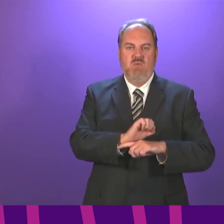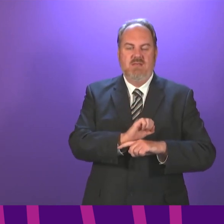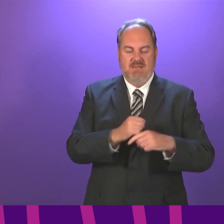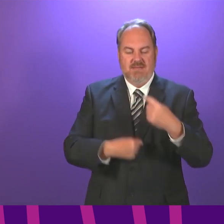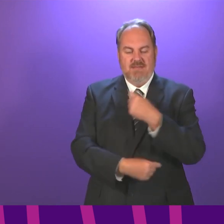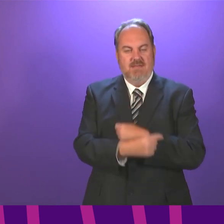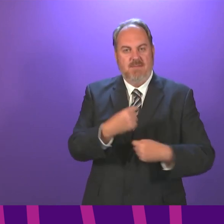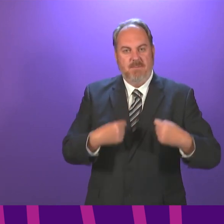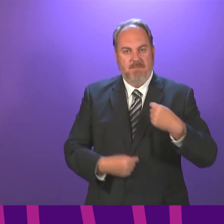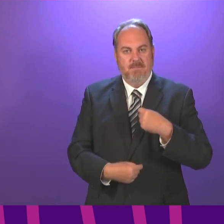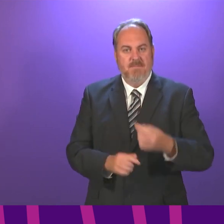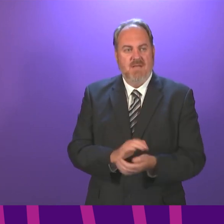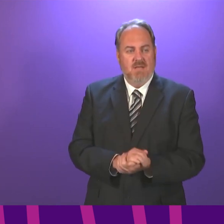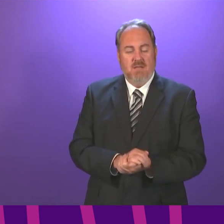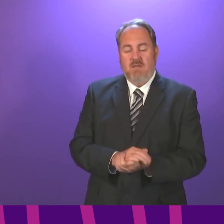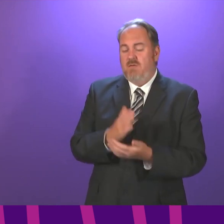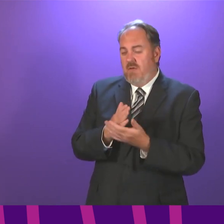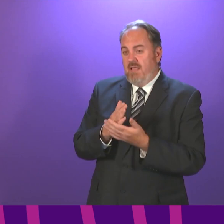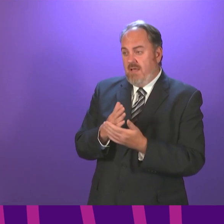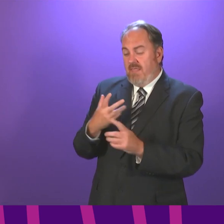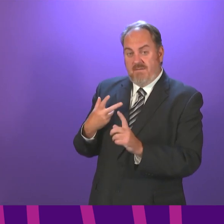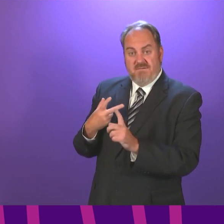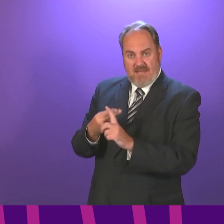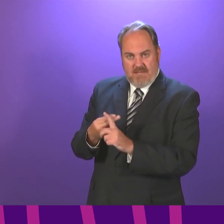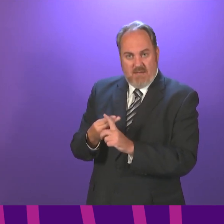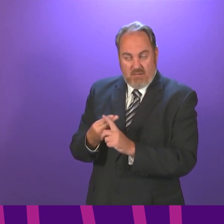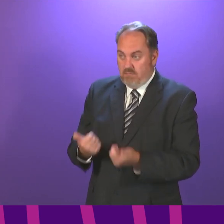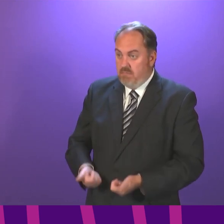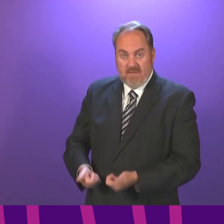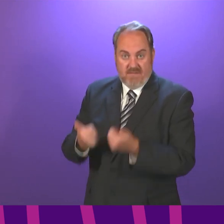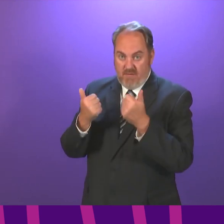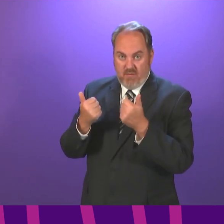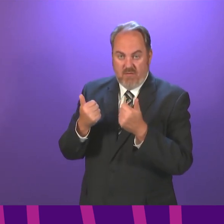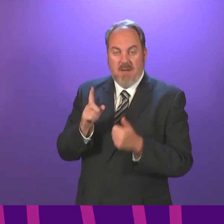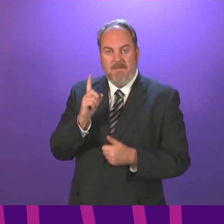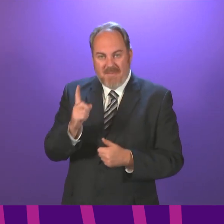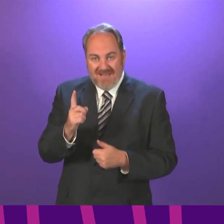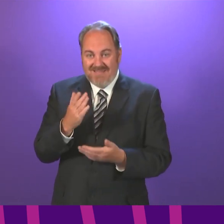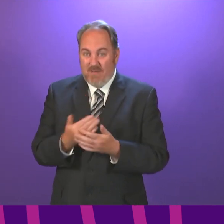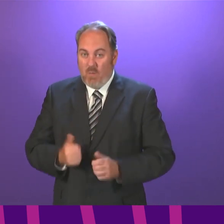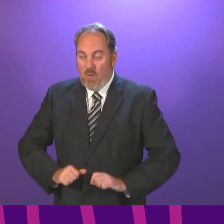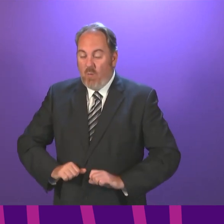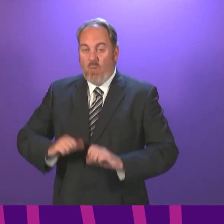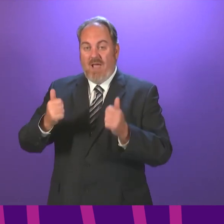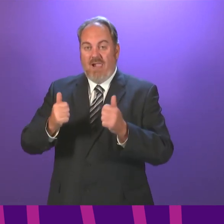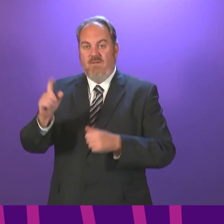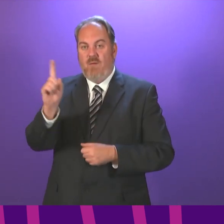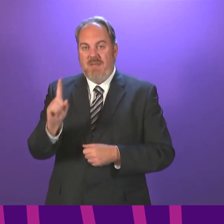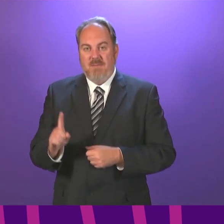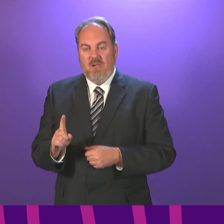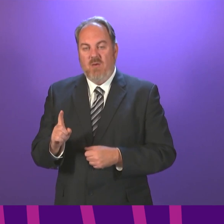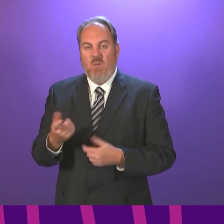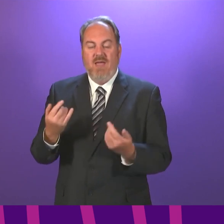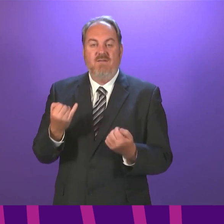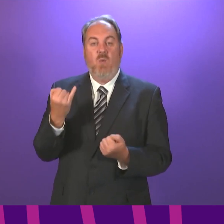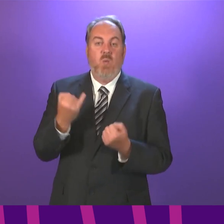significant protection against the virus, but we do not yet have evidence of exactly how effective it is for people with an